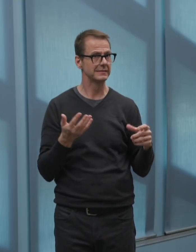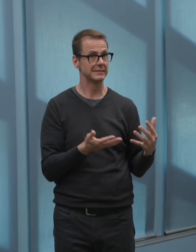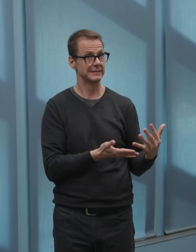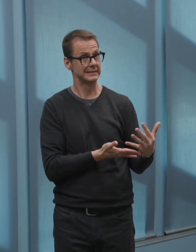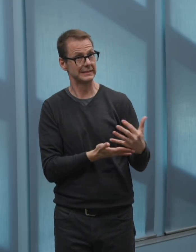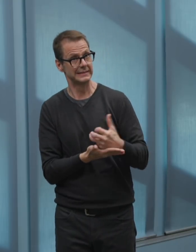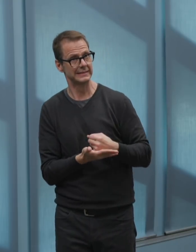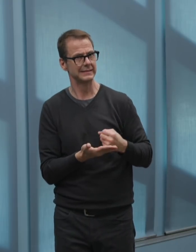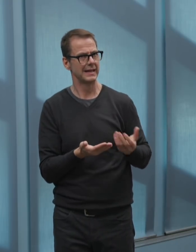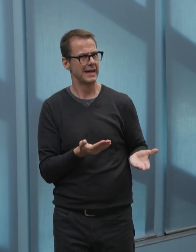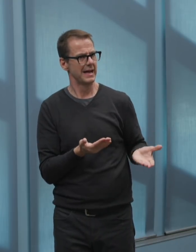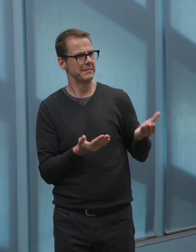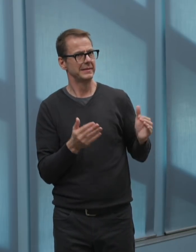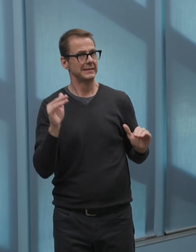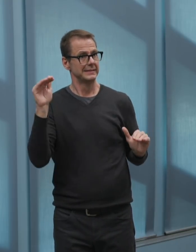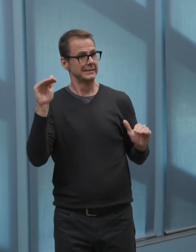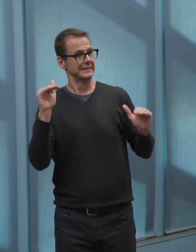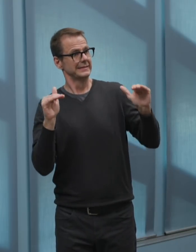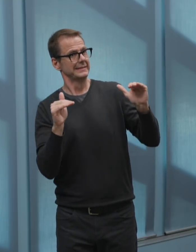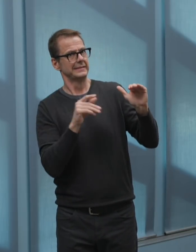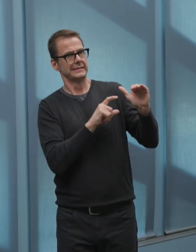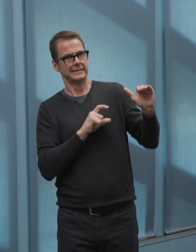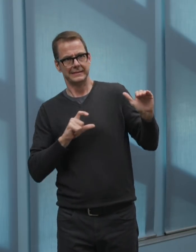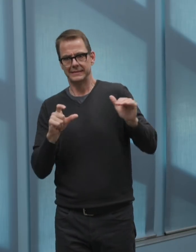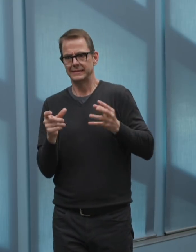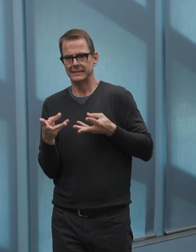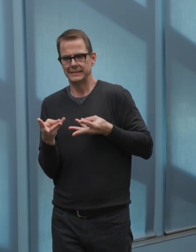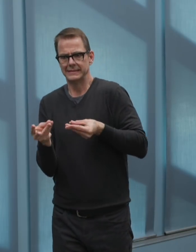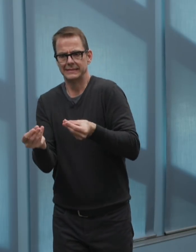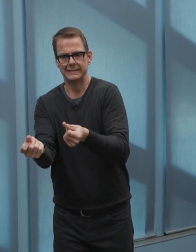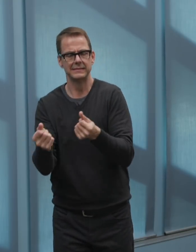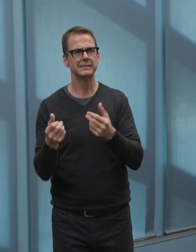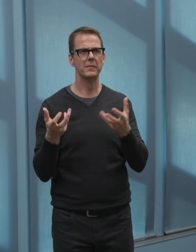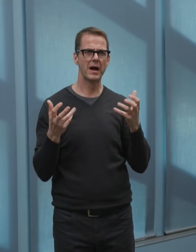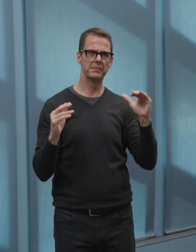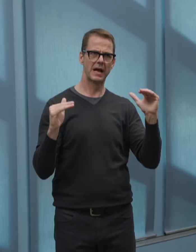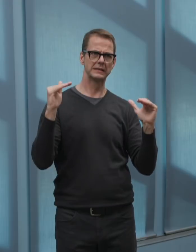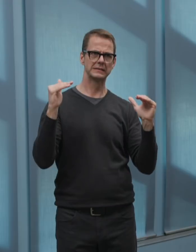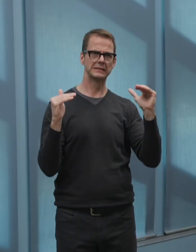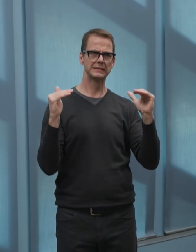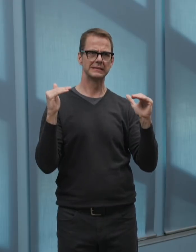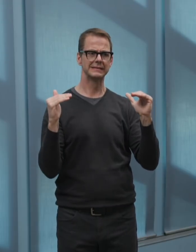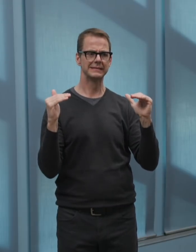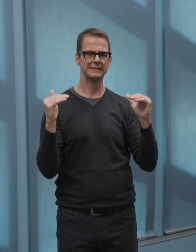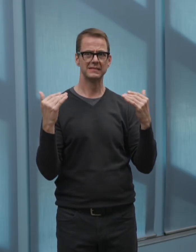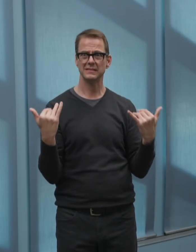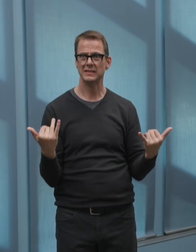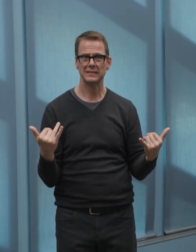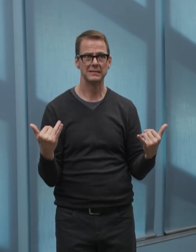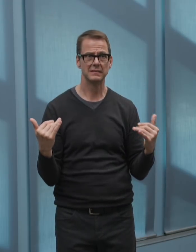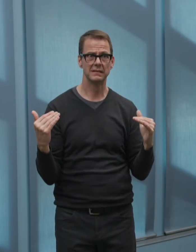deficits would open up a financial think-hole that could erode the financial health of communities large and small